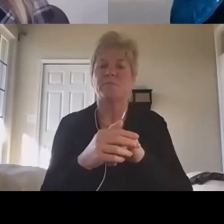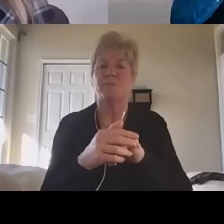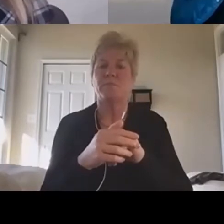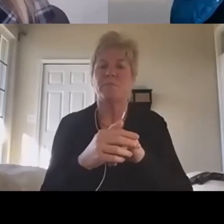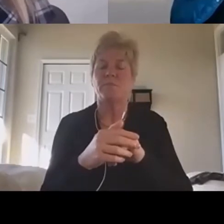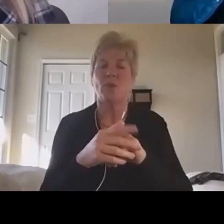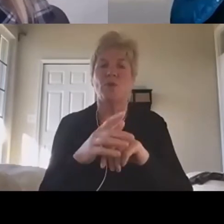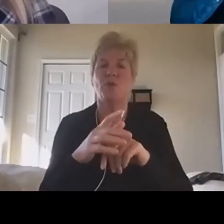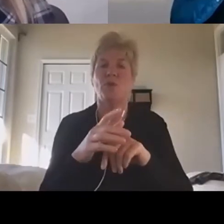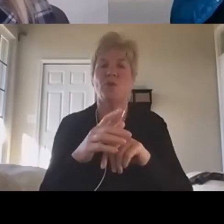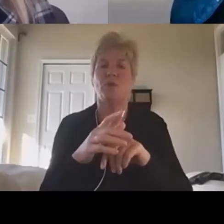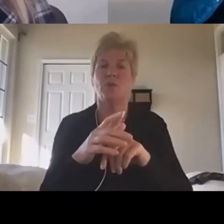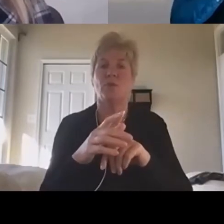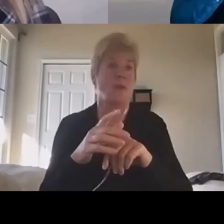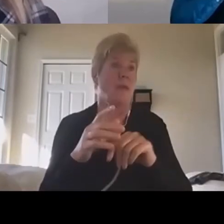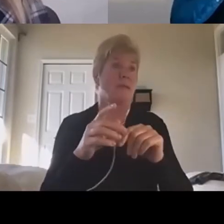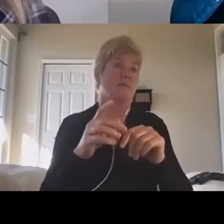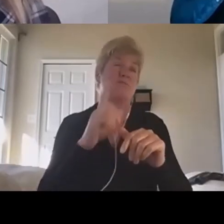efficient or not.